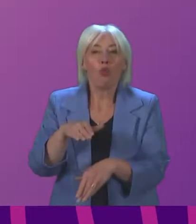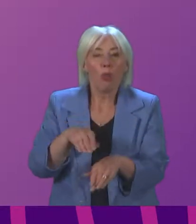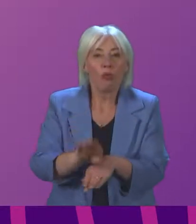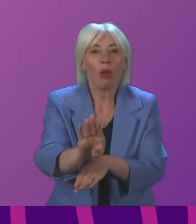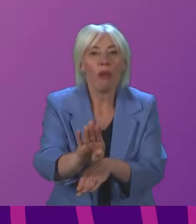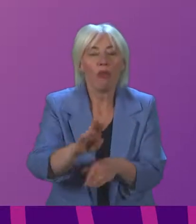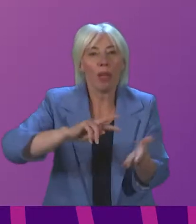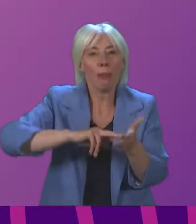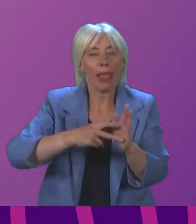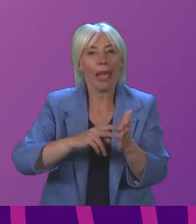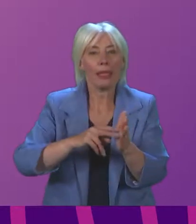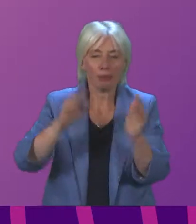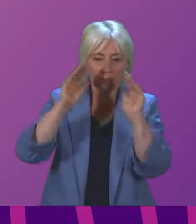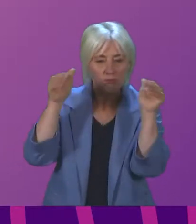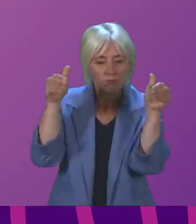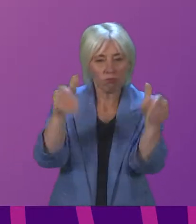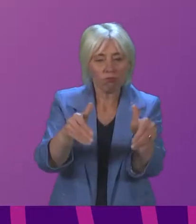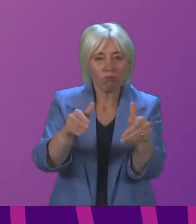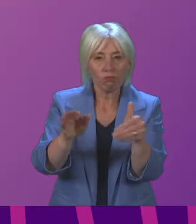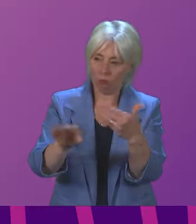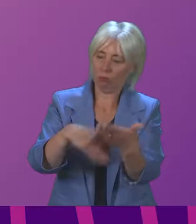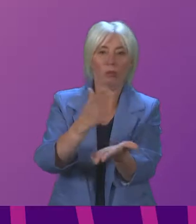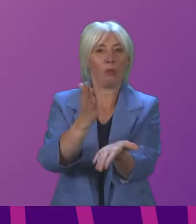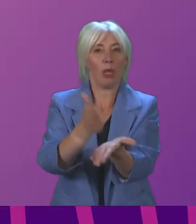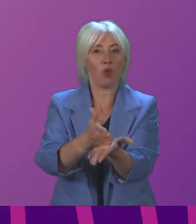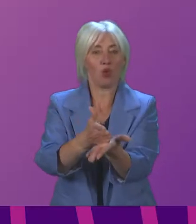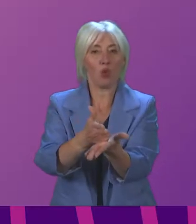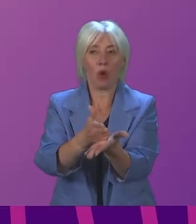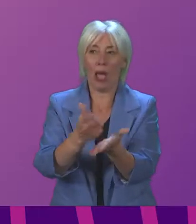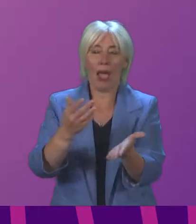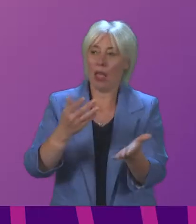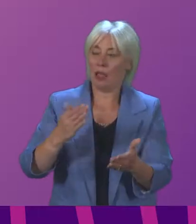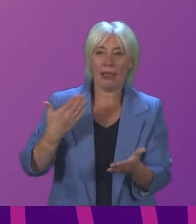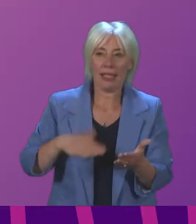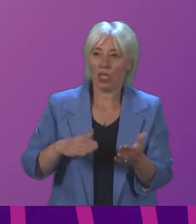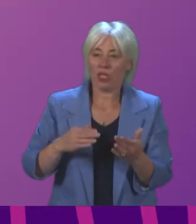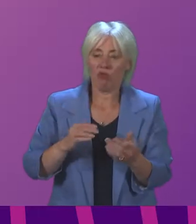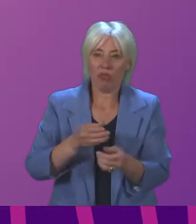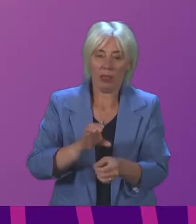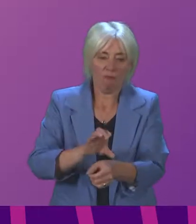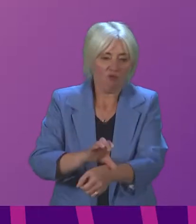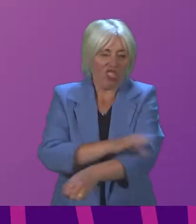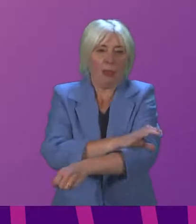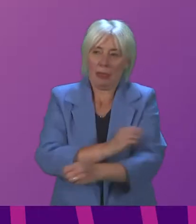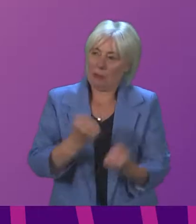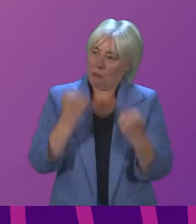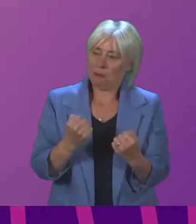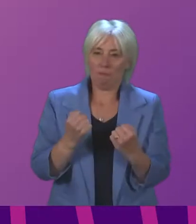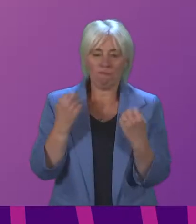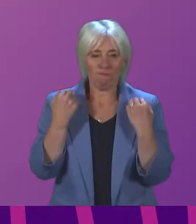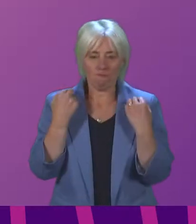which is focused very much on ensuring that we have the necessary resilience in place over the winter period,